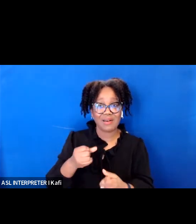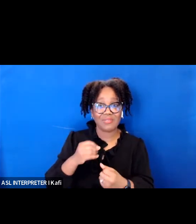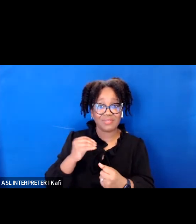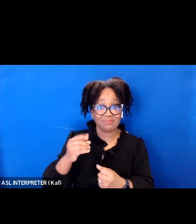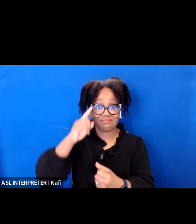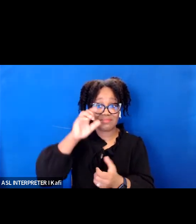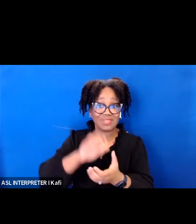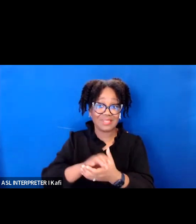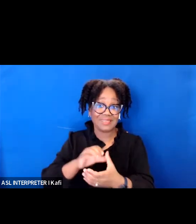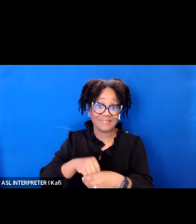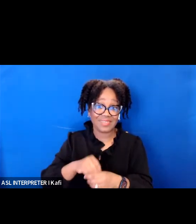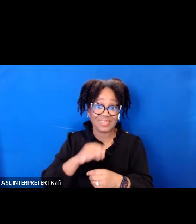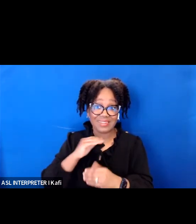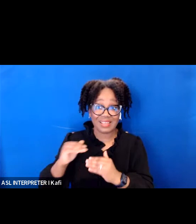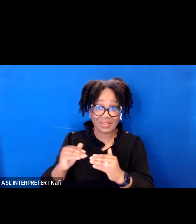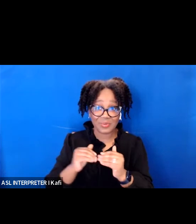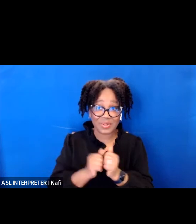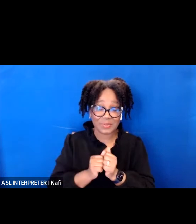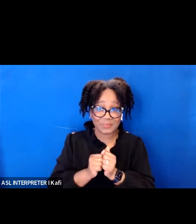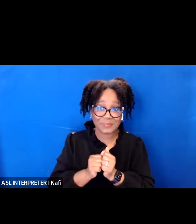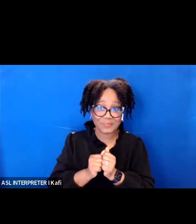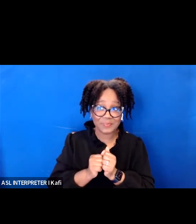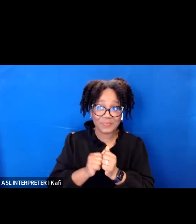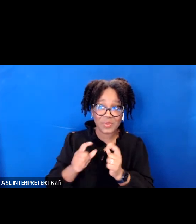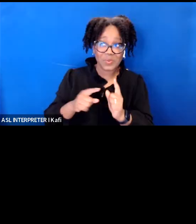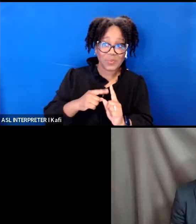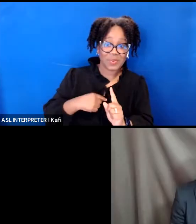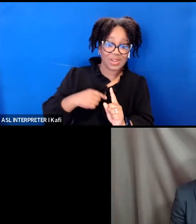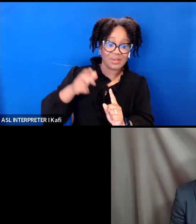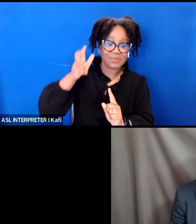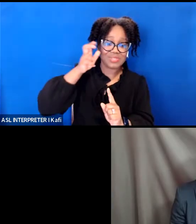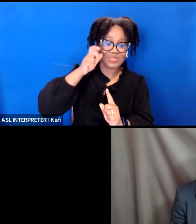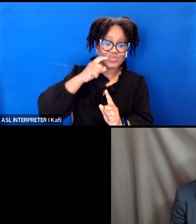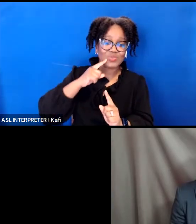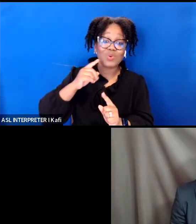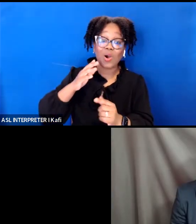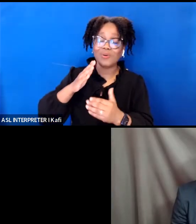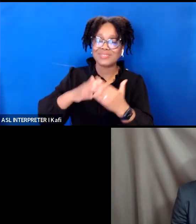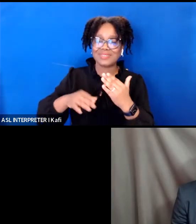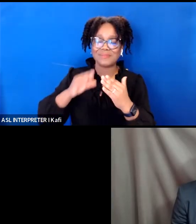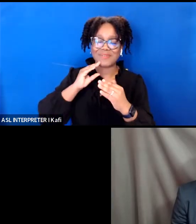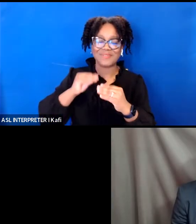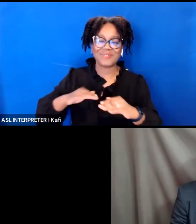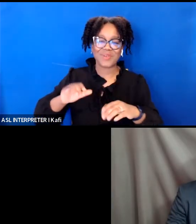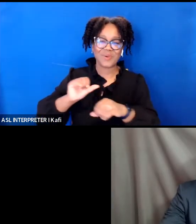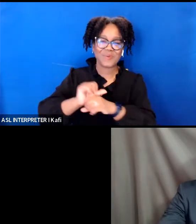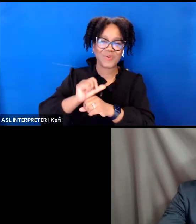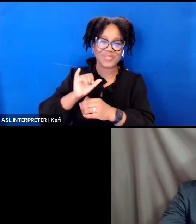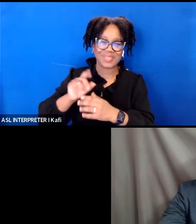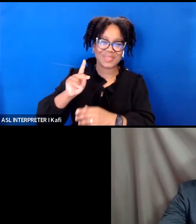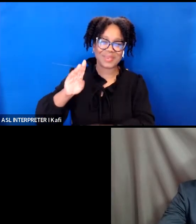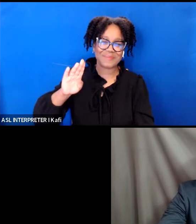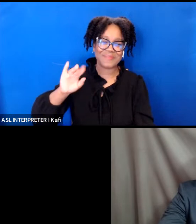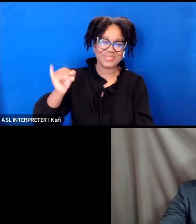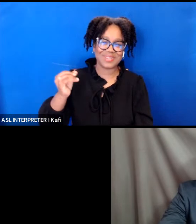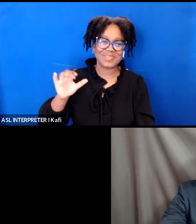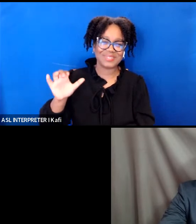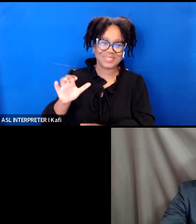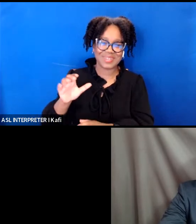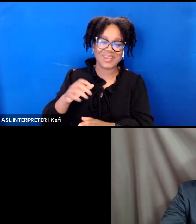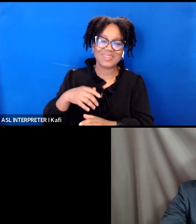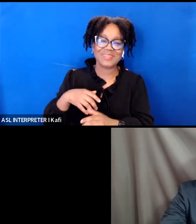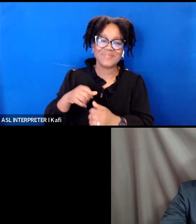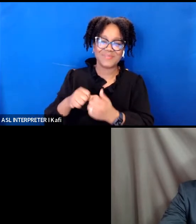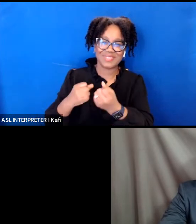other speakers and giving some of the groundbreaking work that she has done on uh advocacy in the judiciary courts